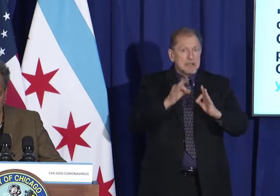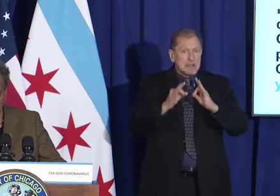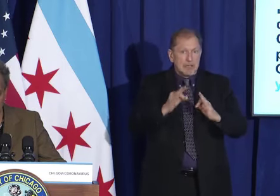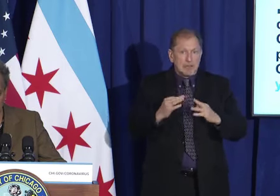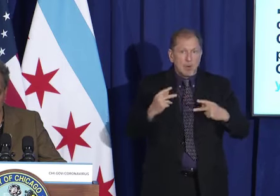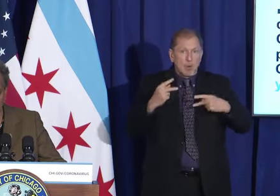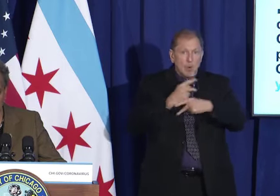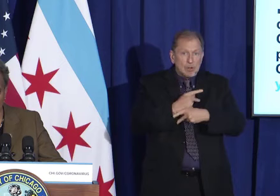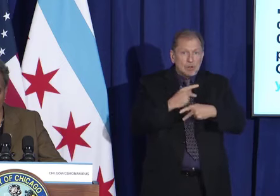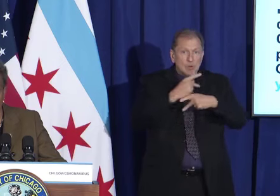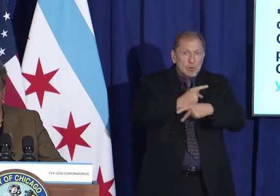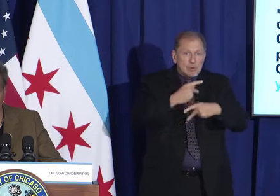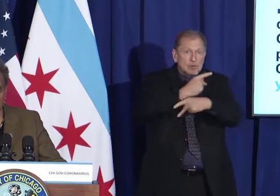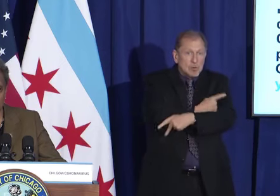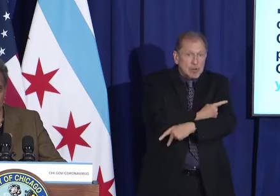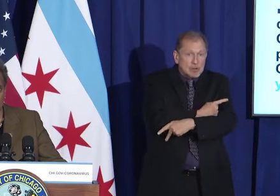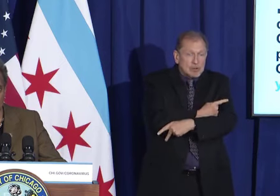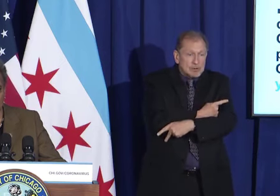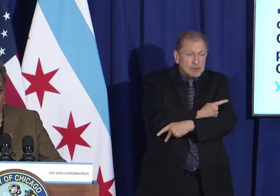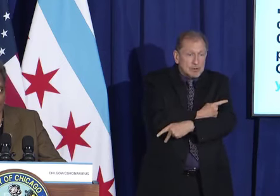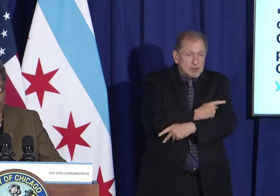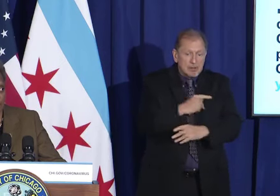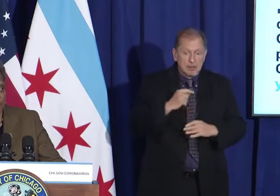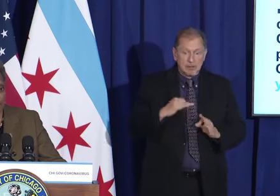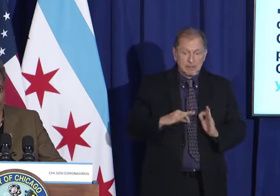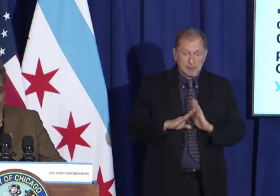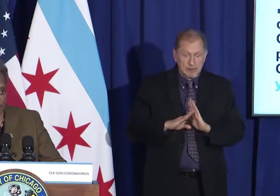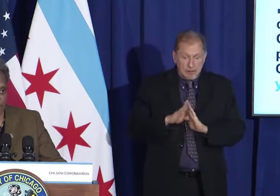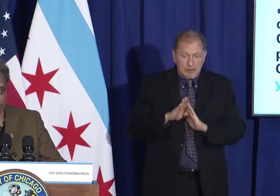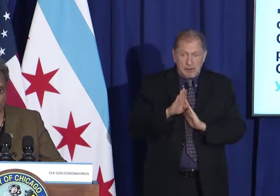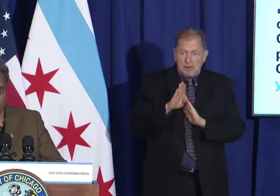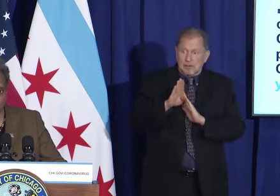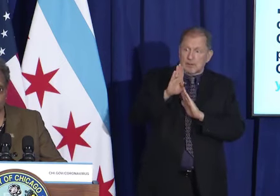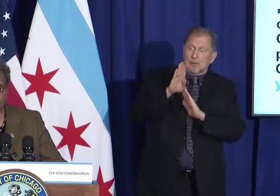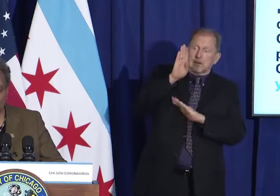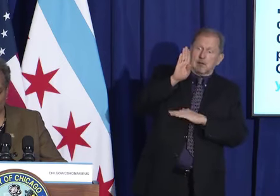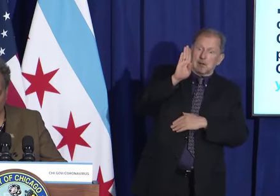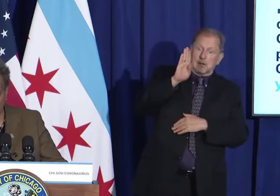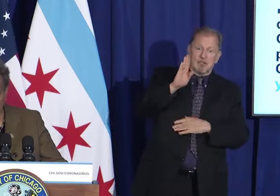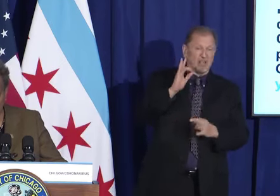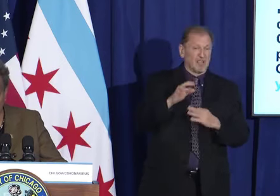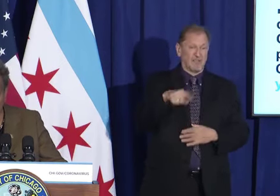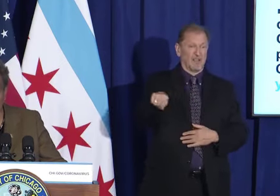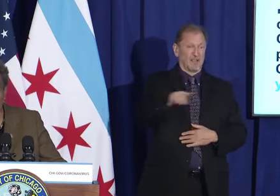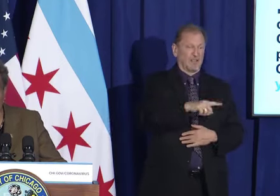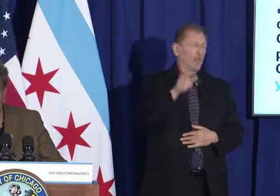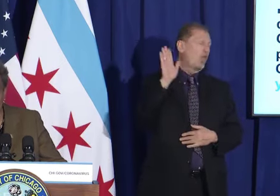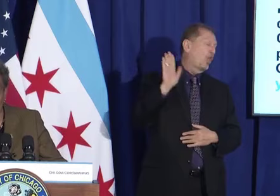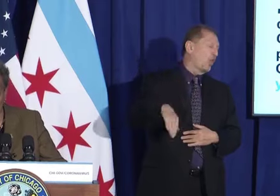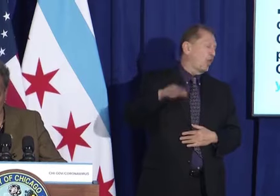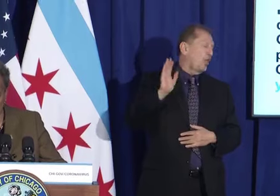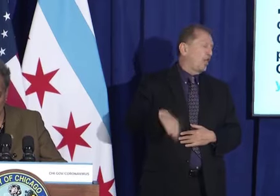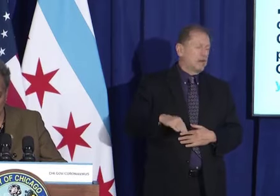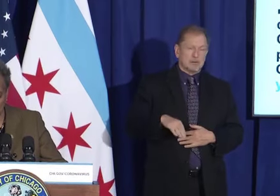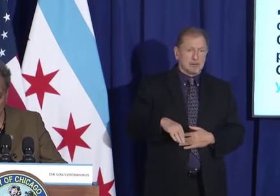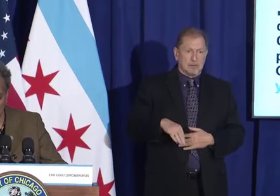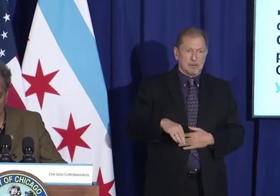and you and me and others don't step up and do more,